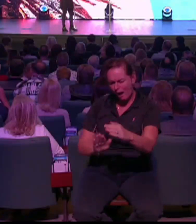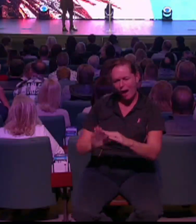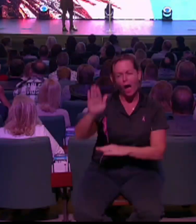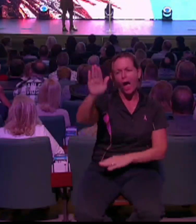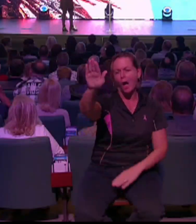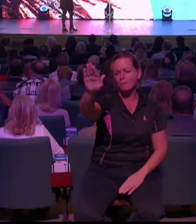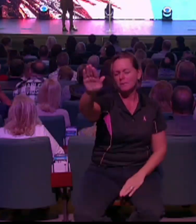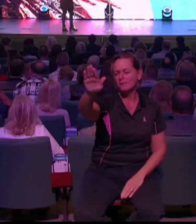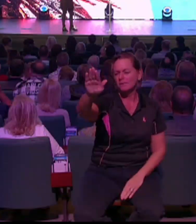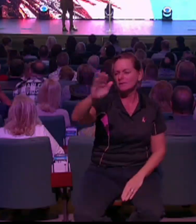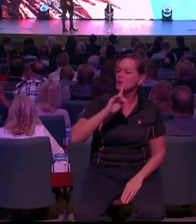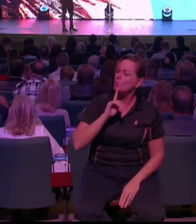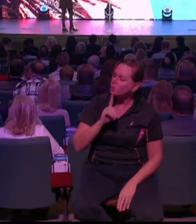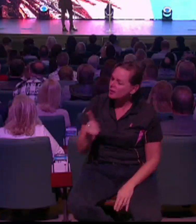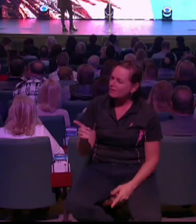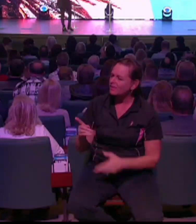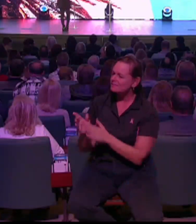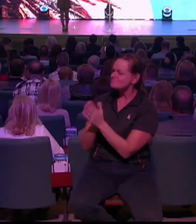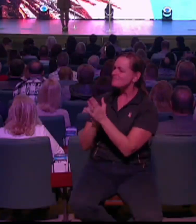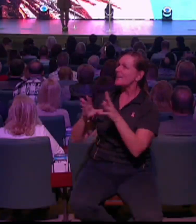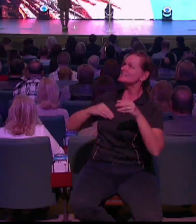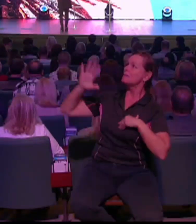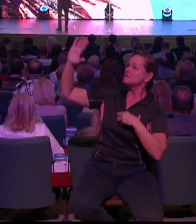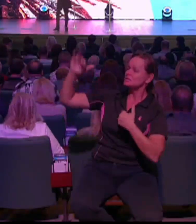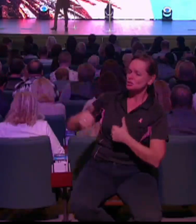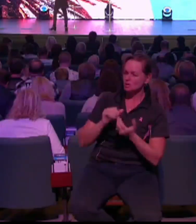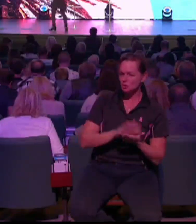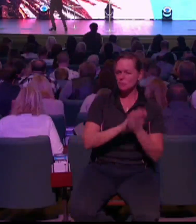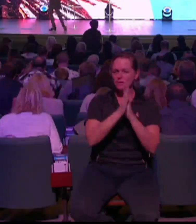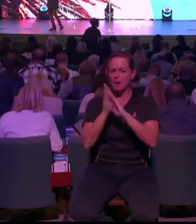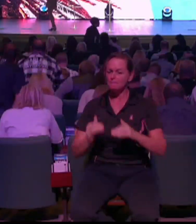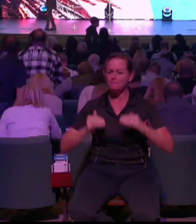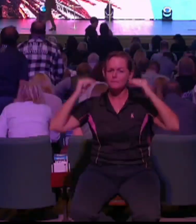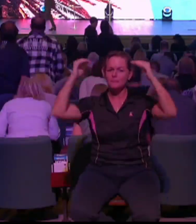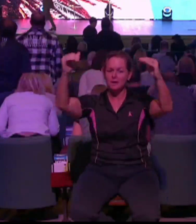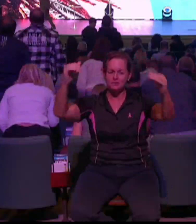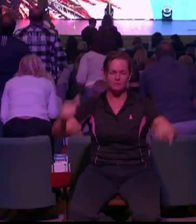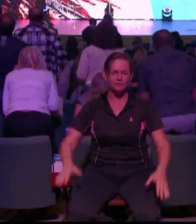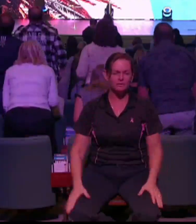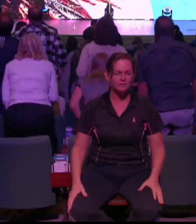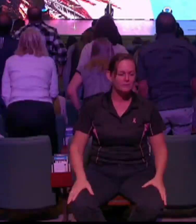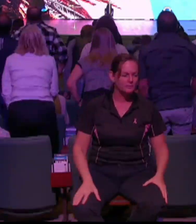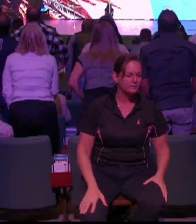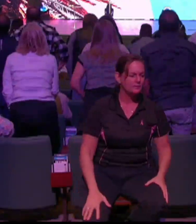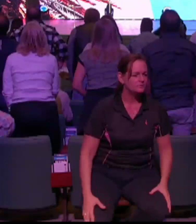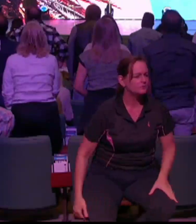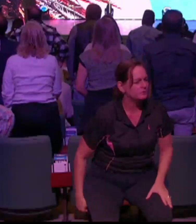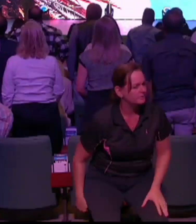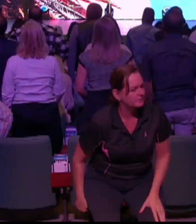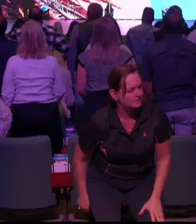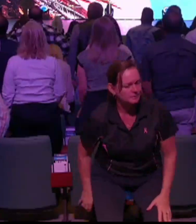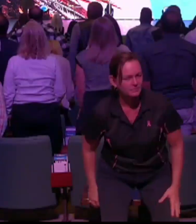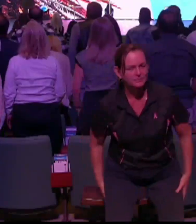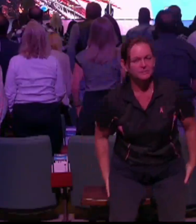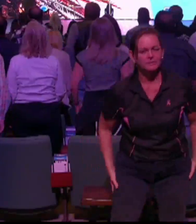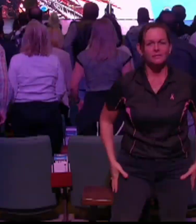easily pleased. Can you stand to your feet right now? want to pray a grandmother prayer over you. Father, Father, thank you